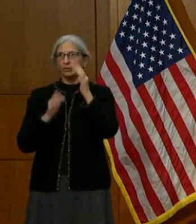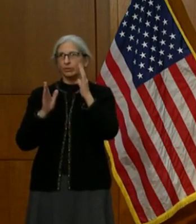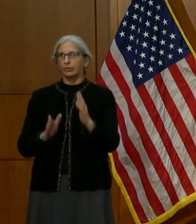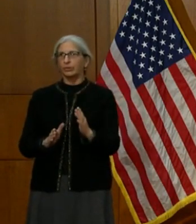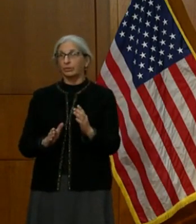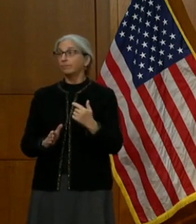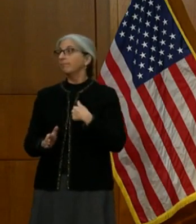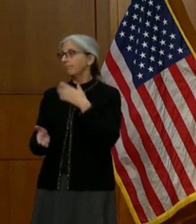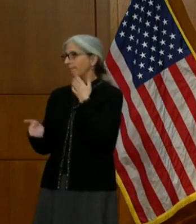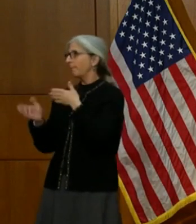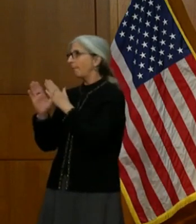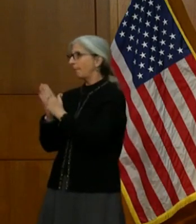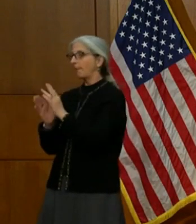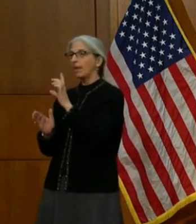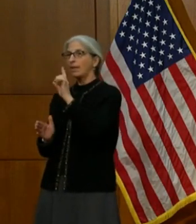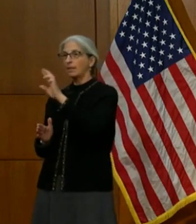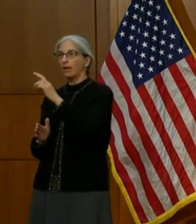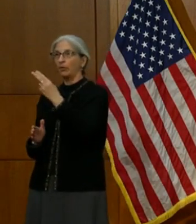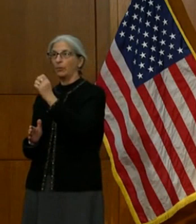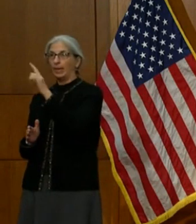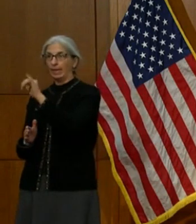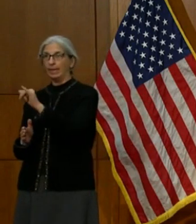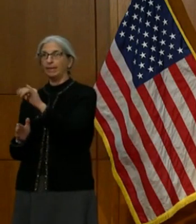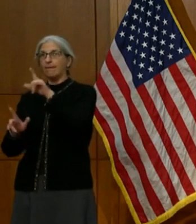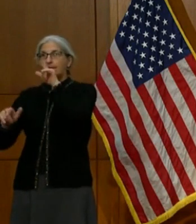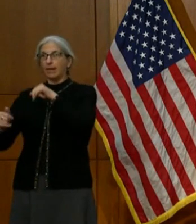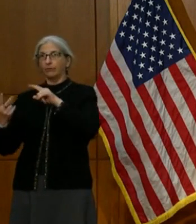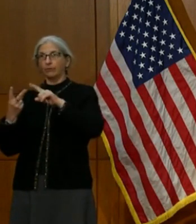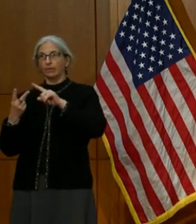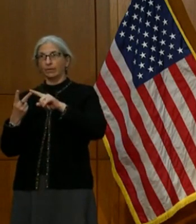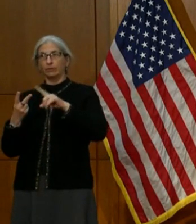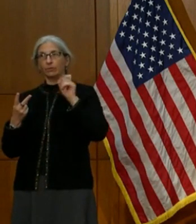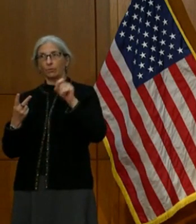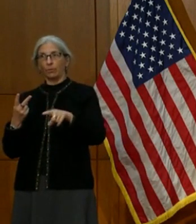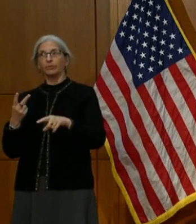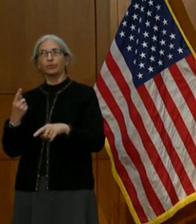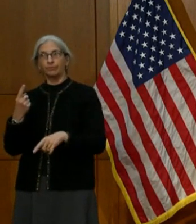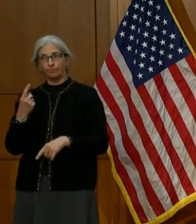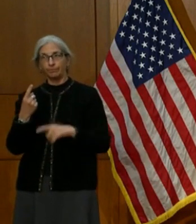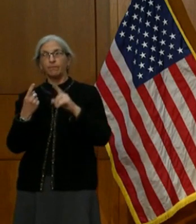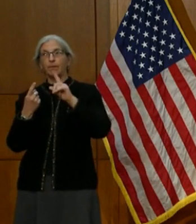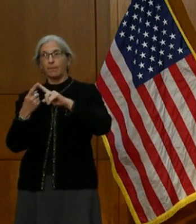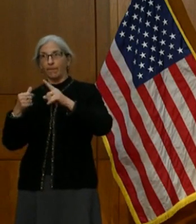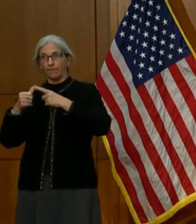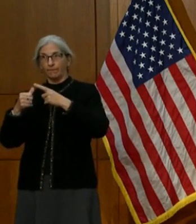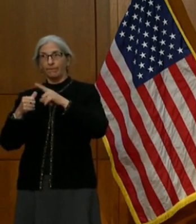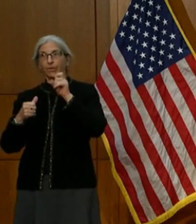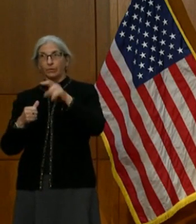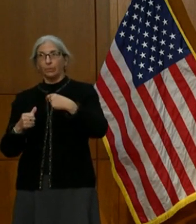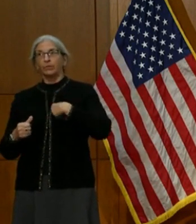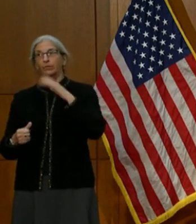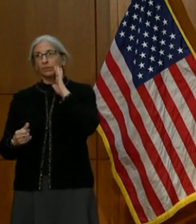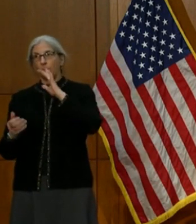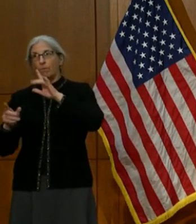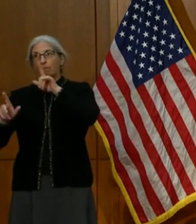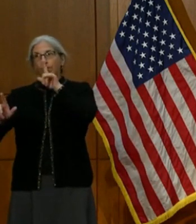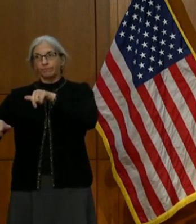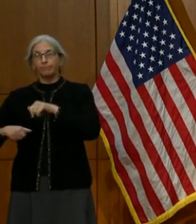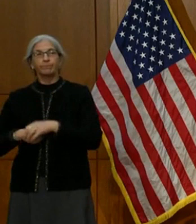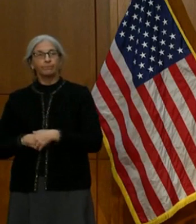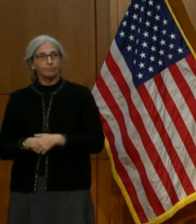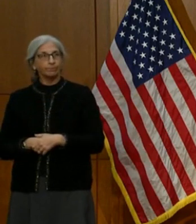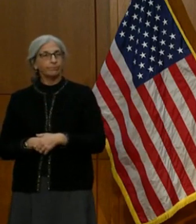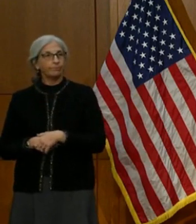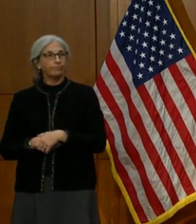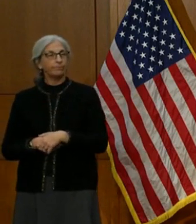Dr. Healy come up and answer your second question, but I will entertain your first question and answer that as